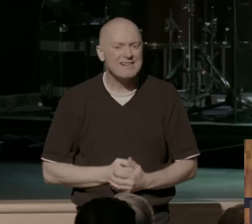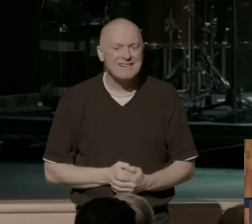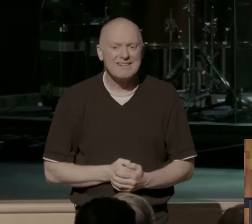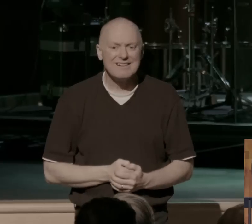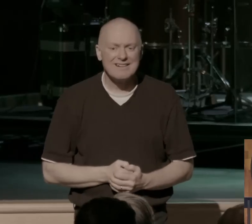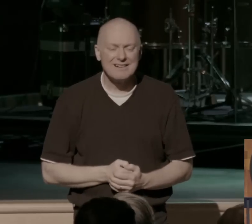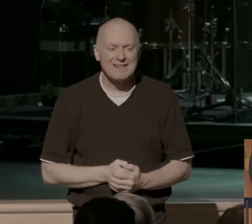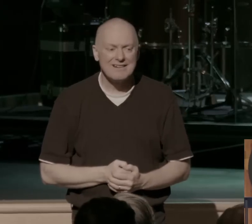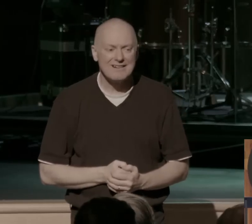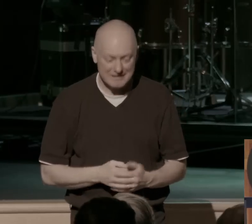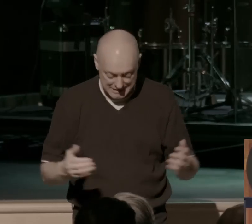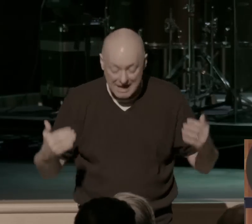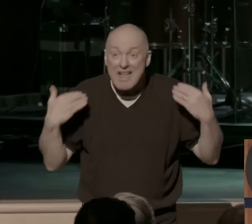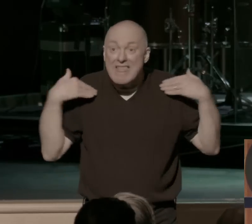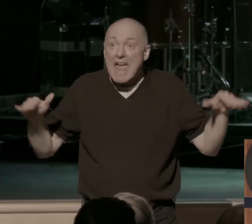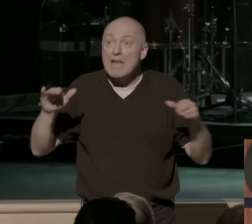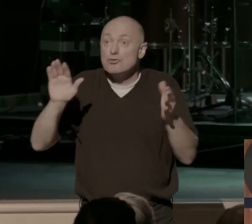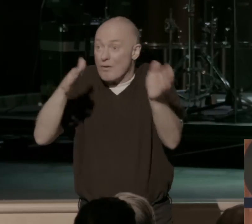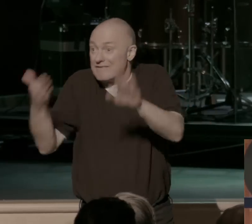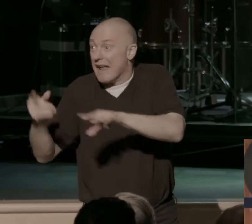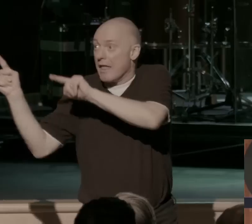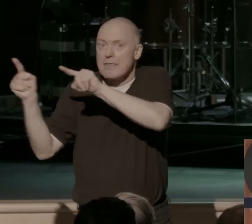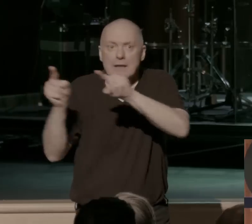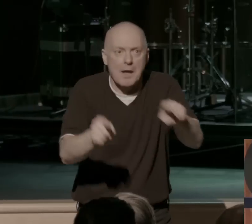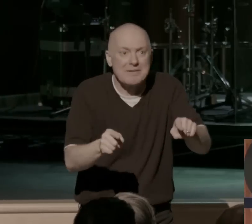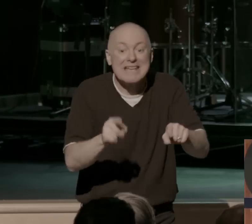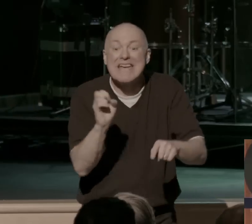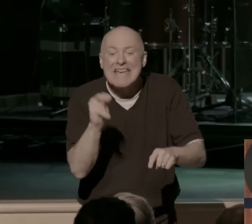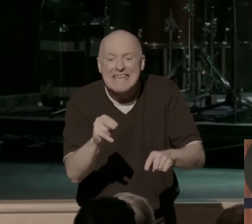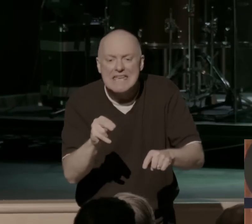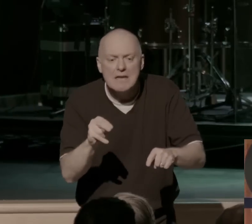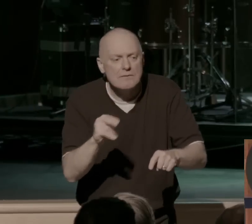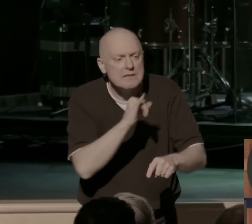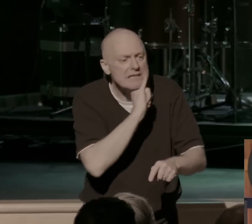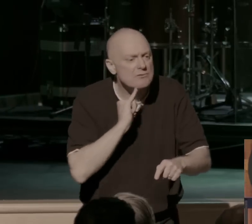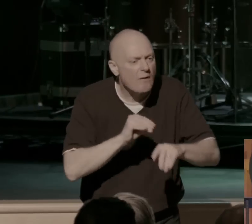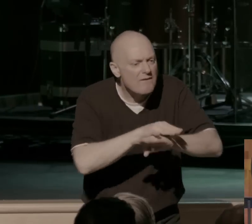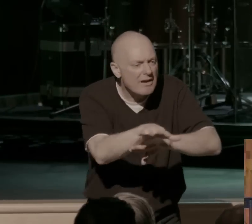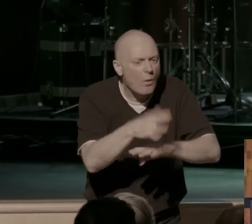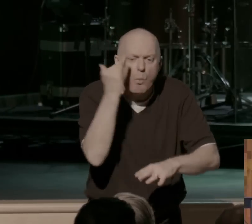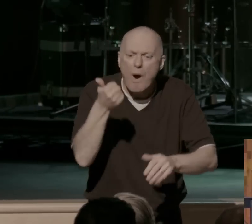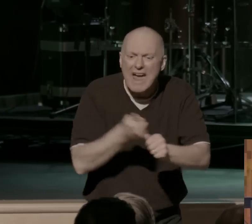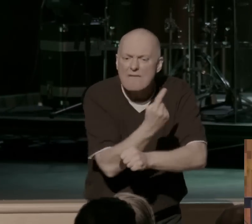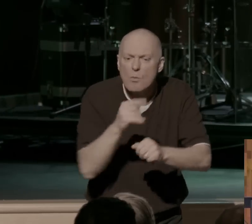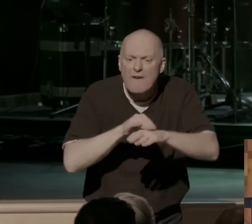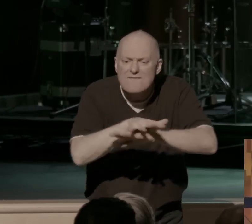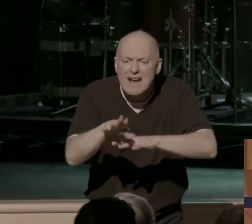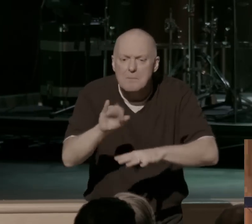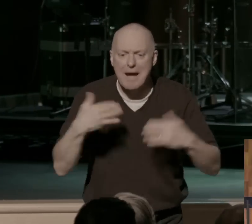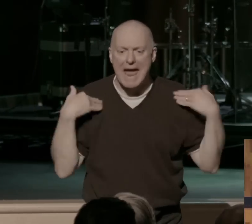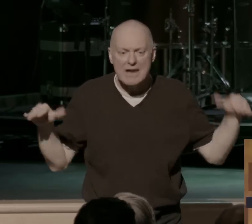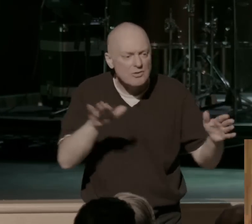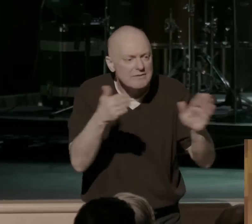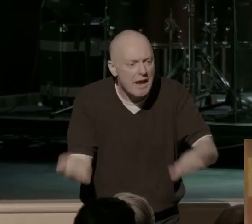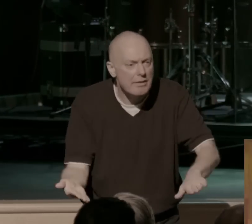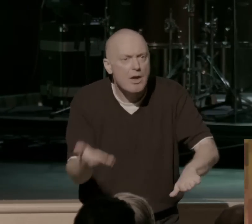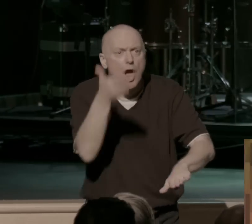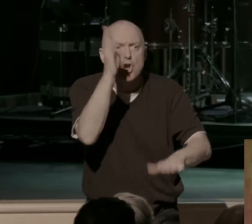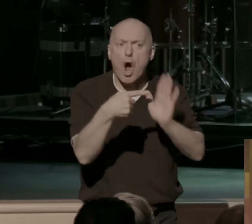And this angel of death comes, even the Israelites were affected. And why is that? Why does everyone need to be affected by this angel of death? Because God's showing them something. He's